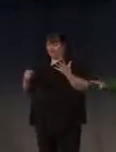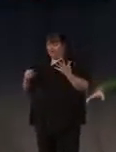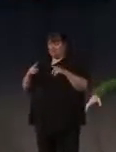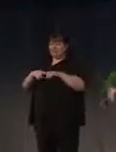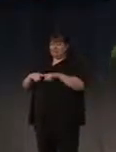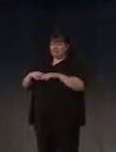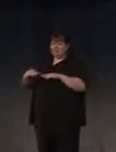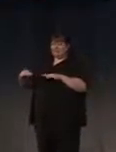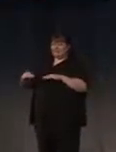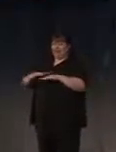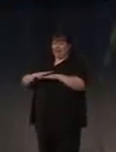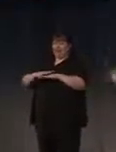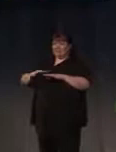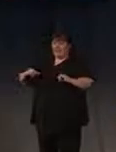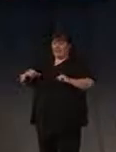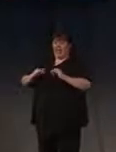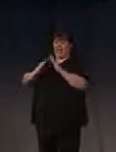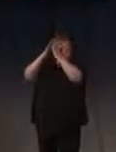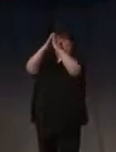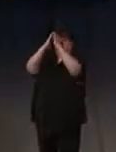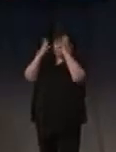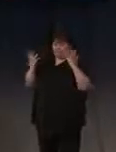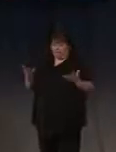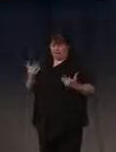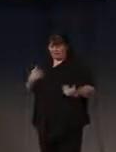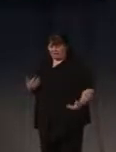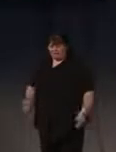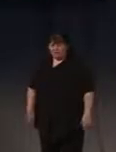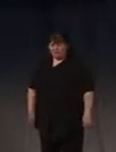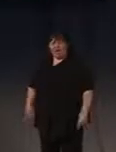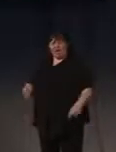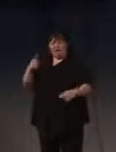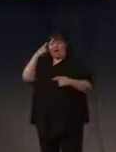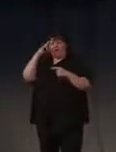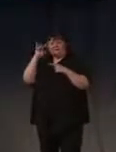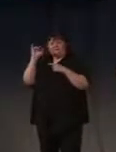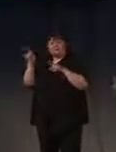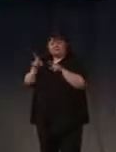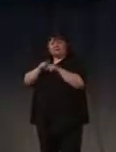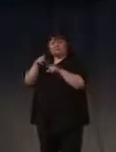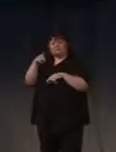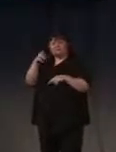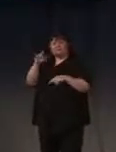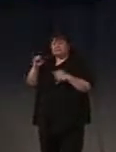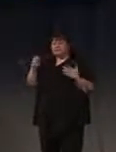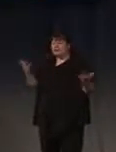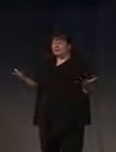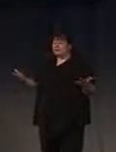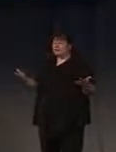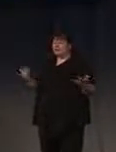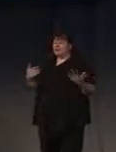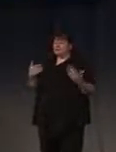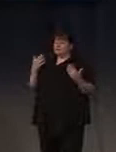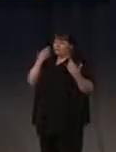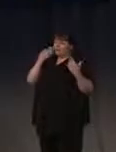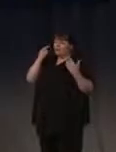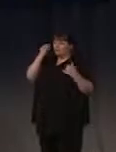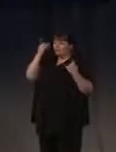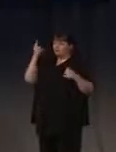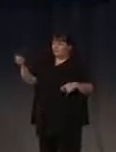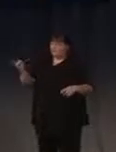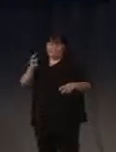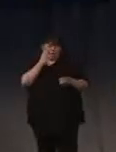you know, you get this kind of vertical column, you understand? I thought it's the same space, but now adding what we are trying to aim at